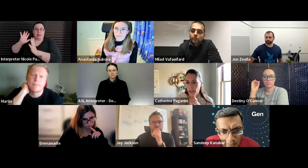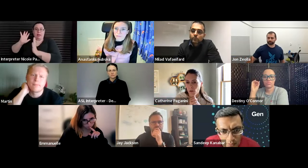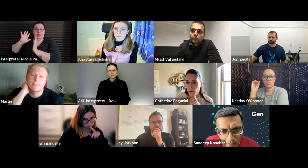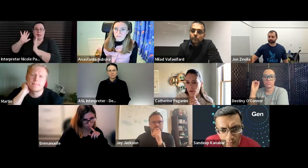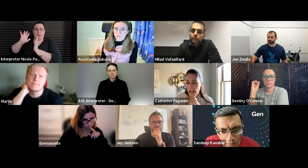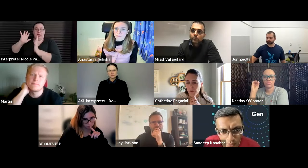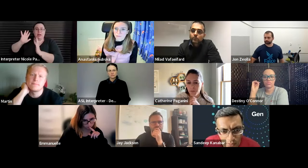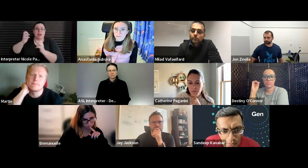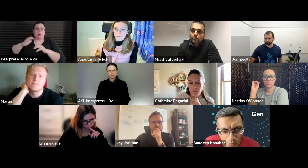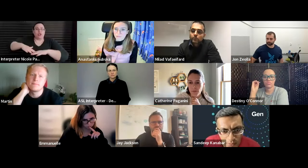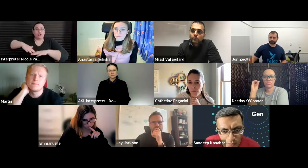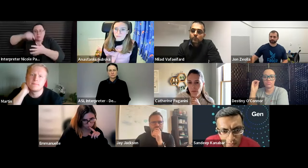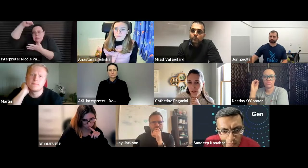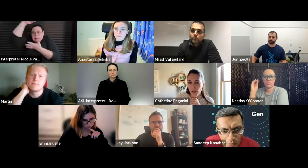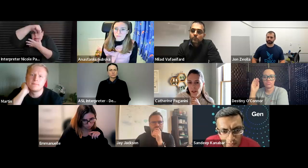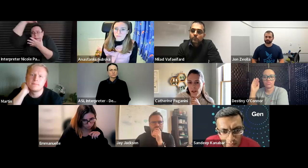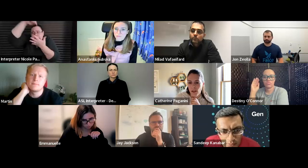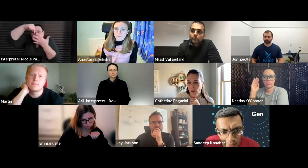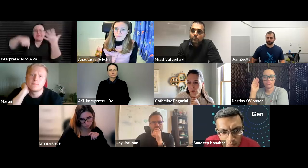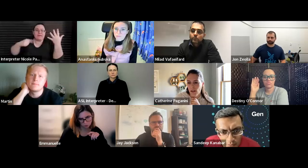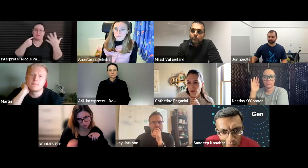too much in the weeds basically for for that